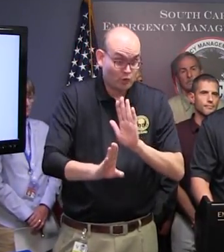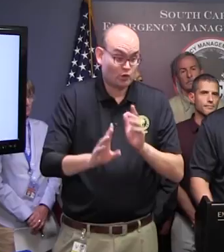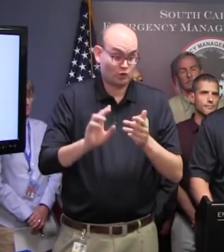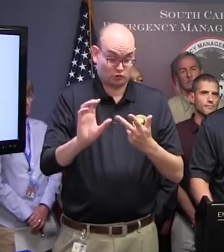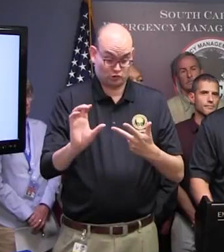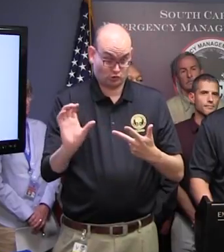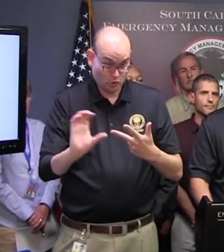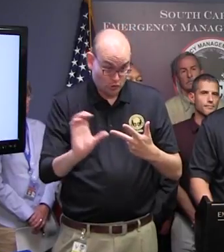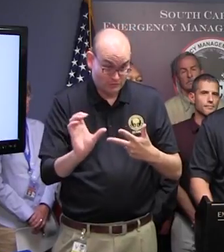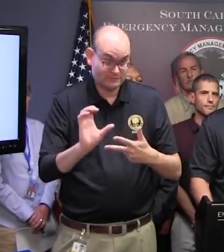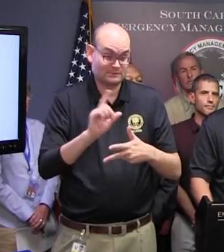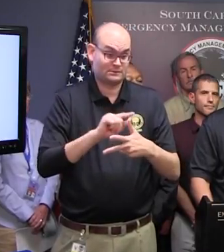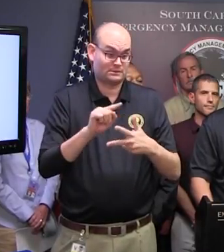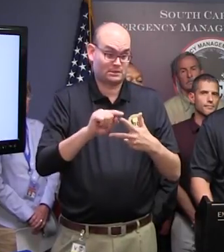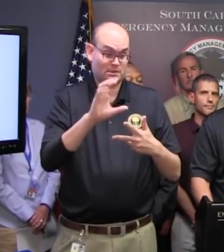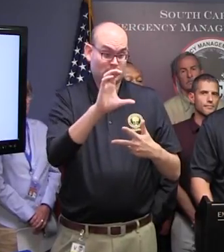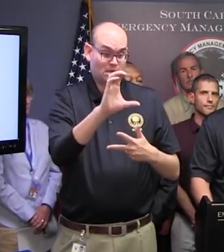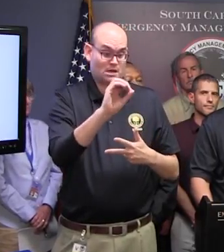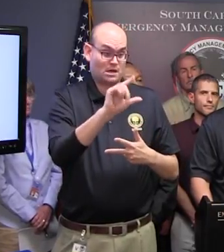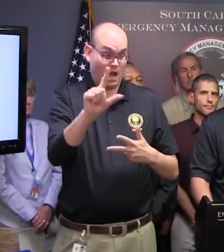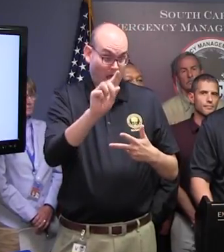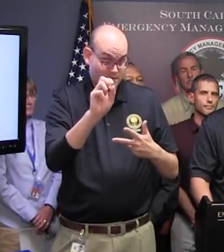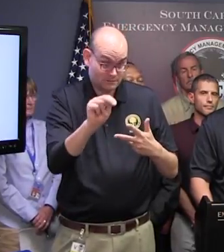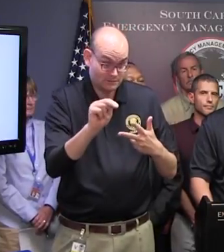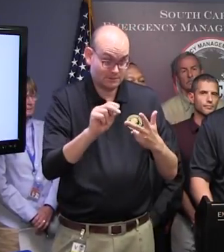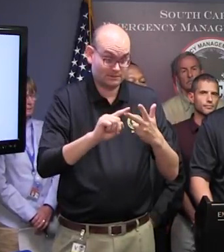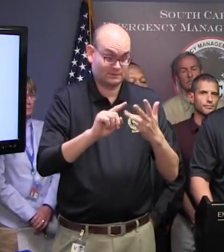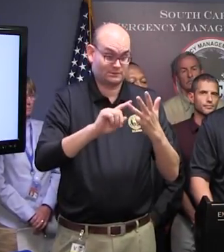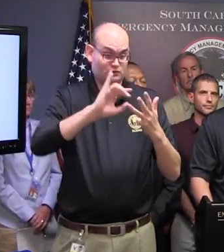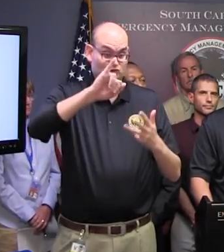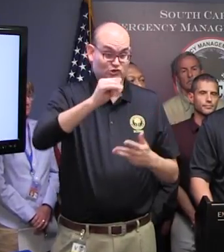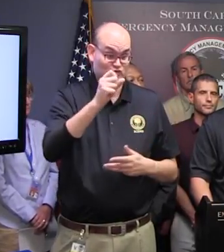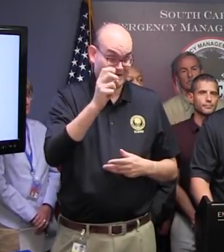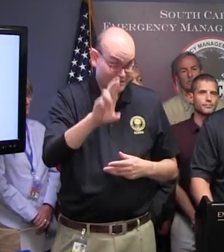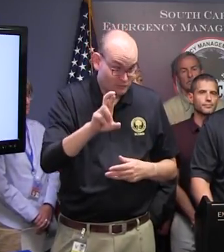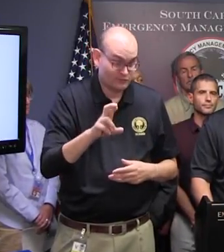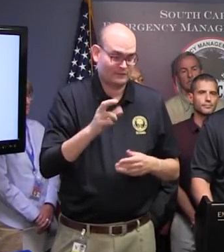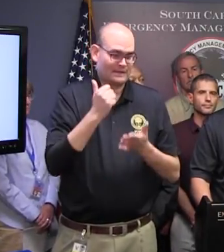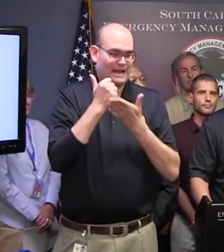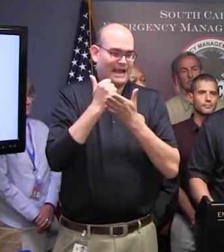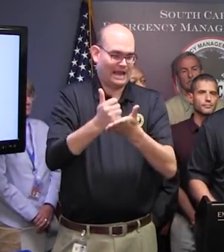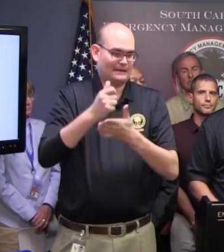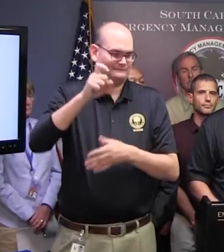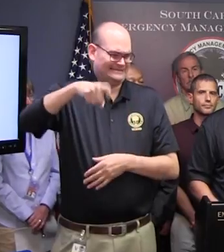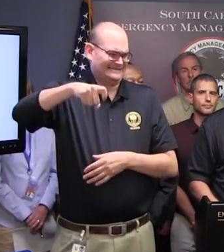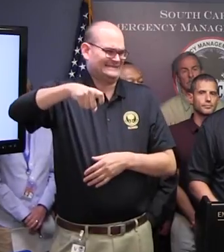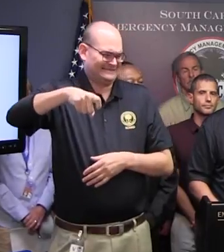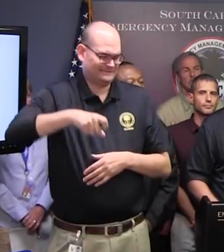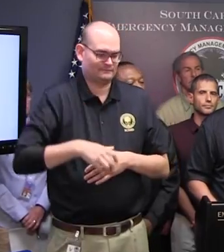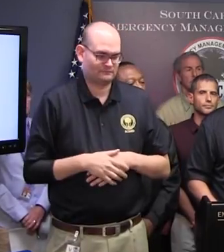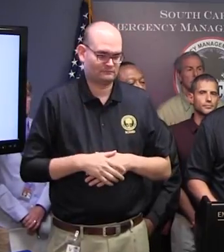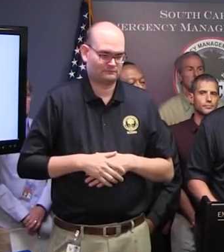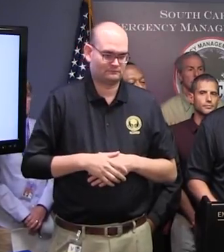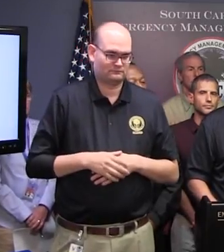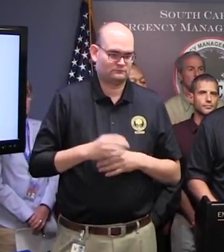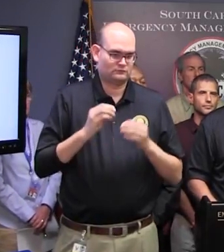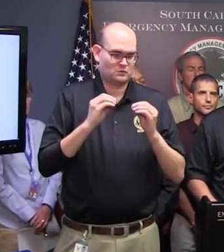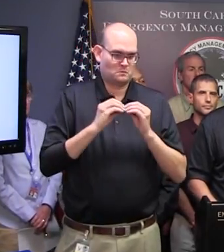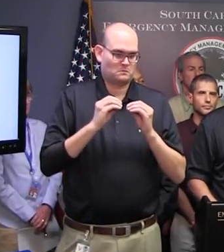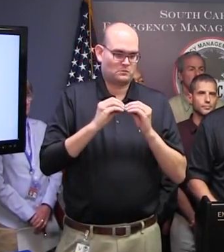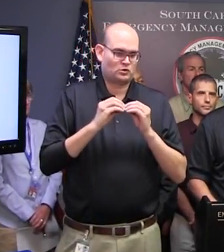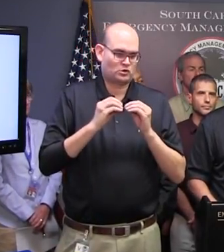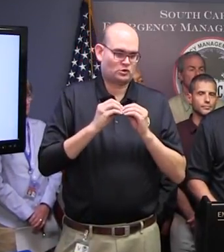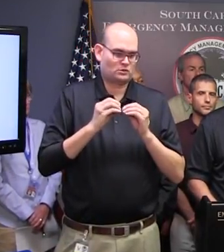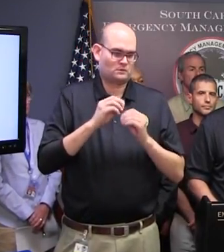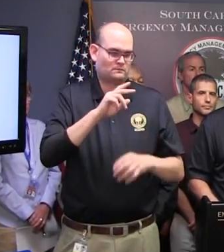Jasper to coordinate operations as we proceed. We have other personnel on standby as needed. We're actively